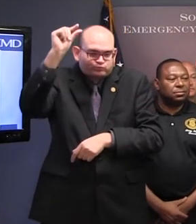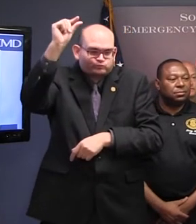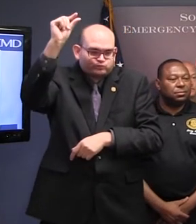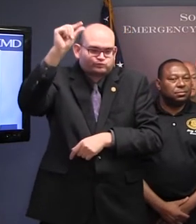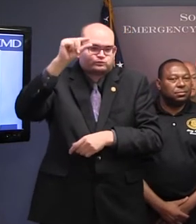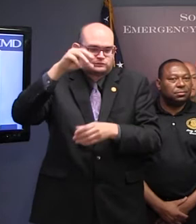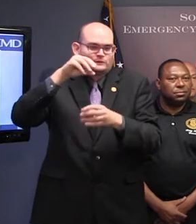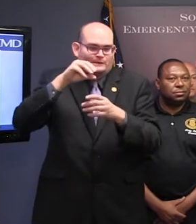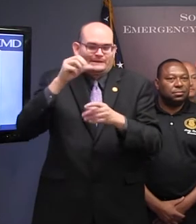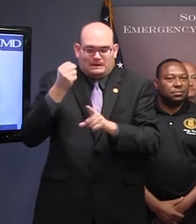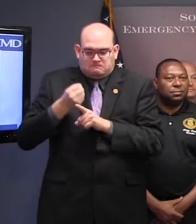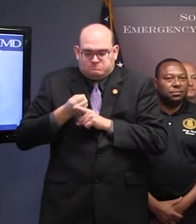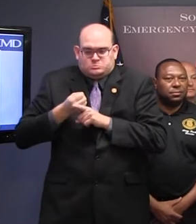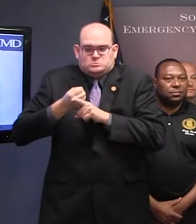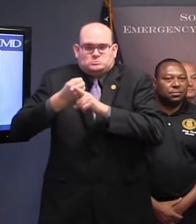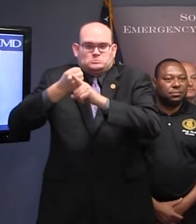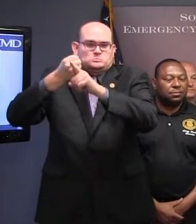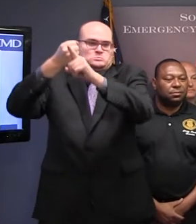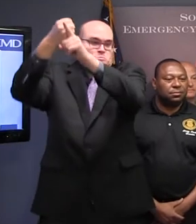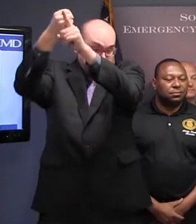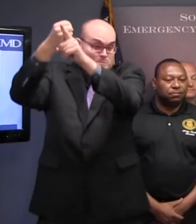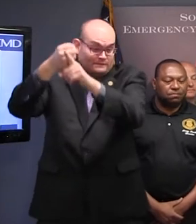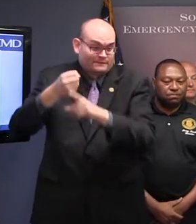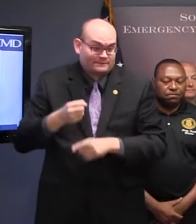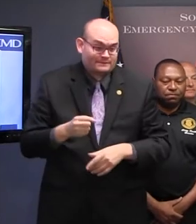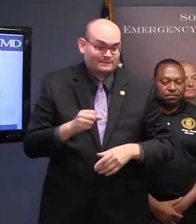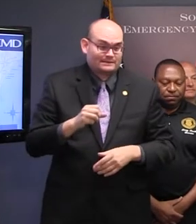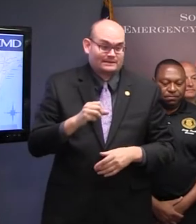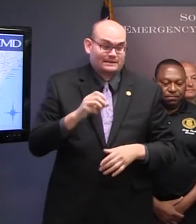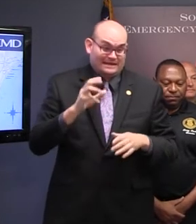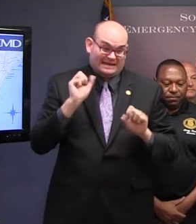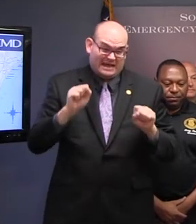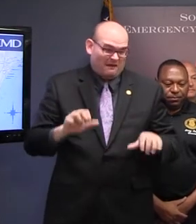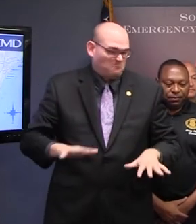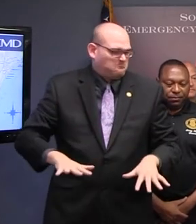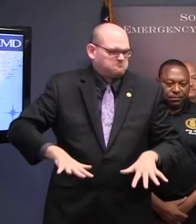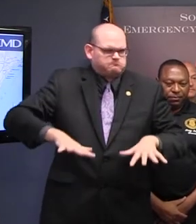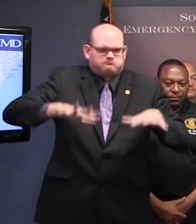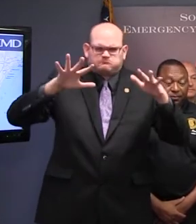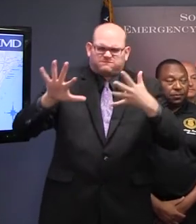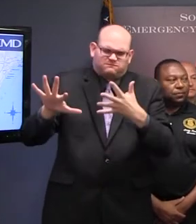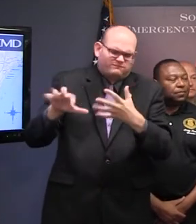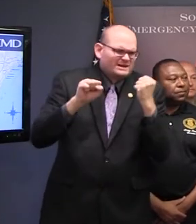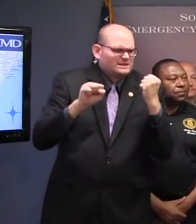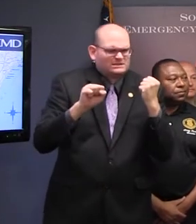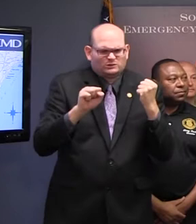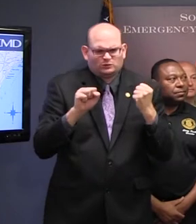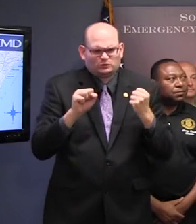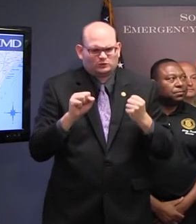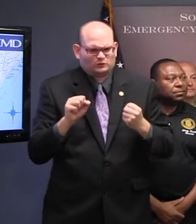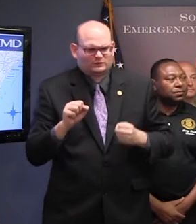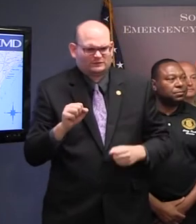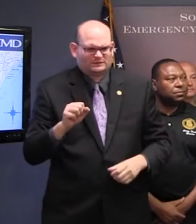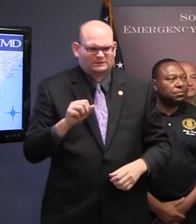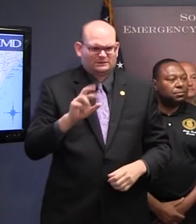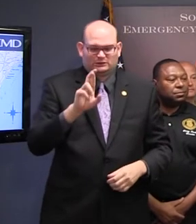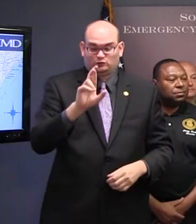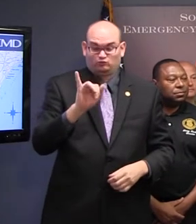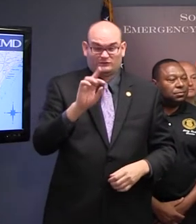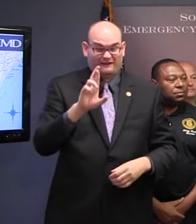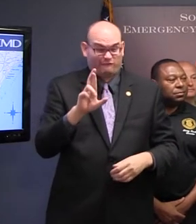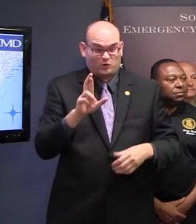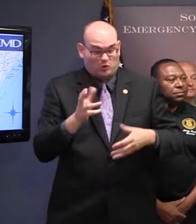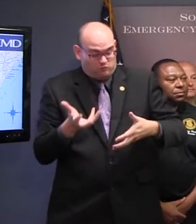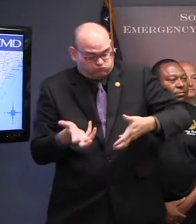closer to the coast, and could result in flash flooding. We also want to watch for the potential for river flooding next week as well. Please